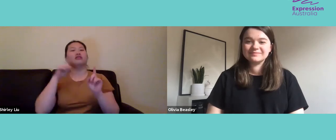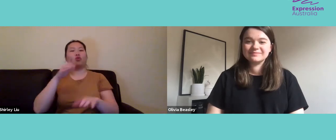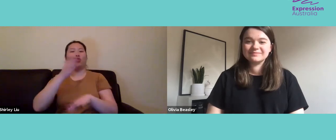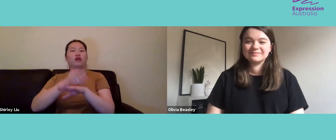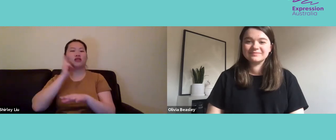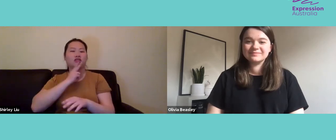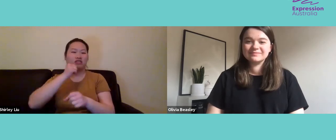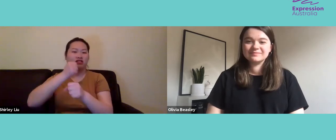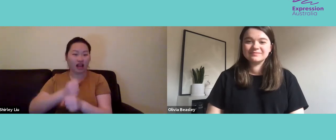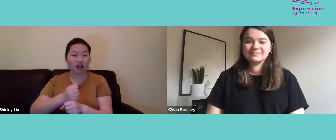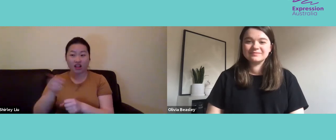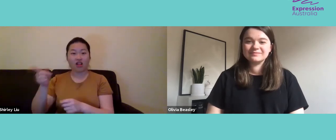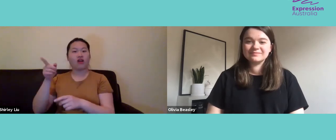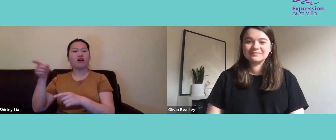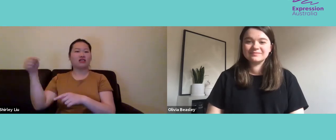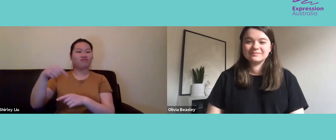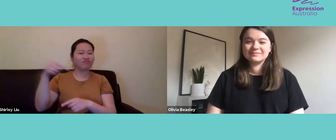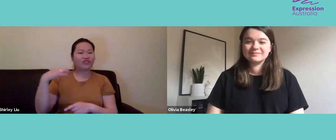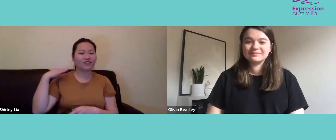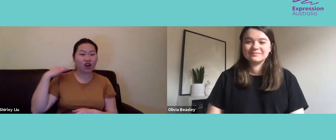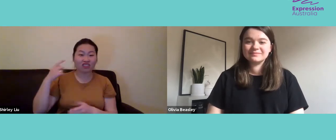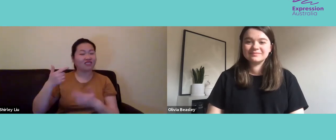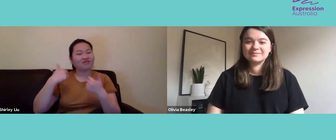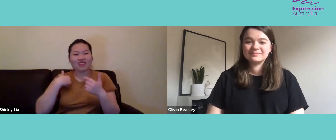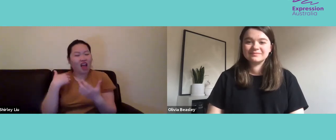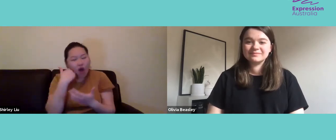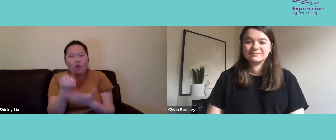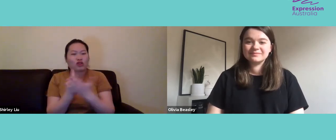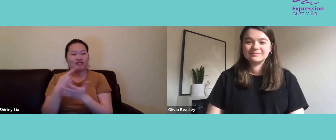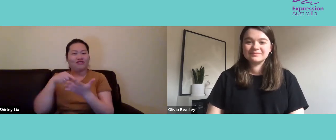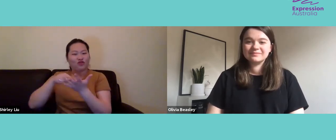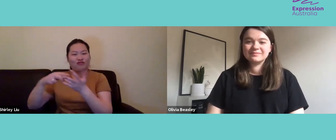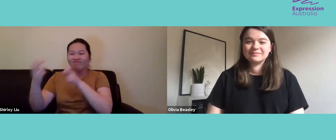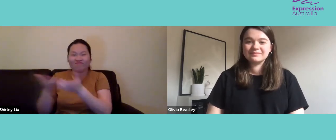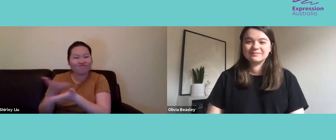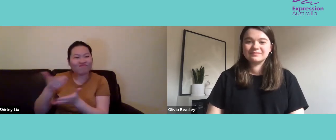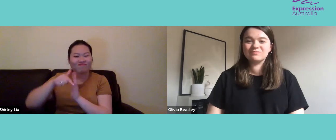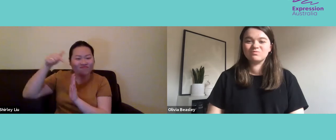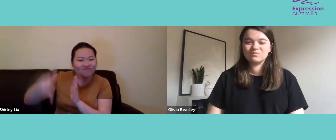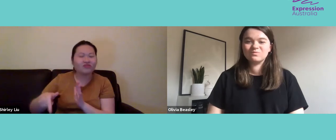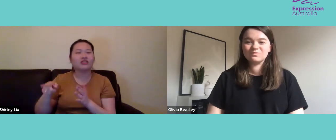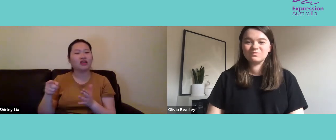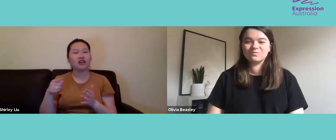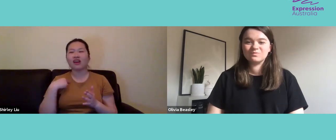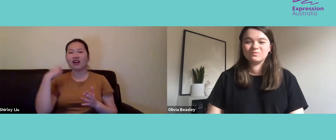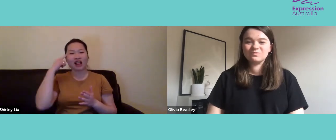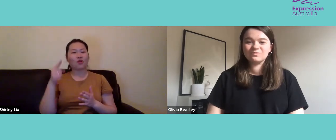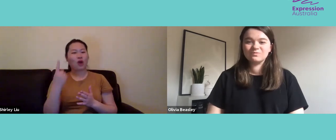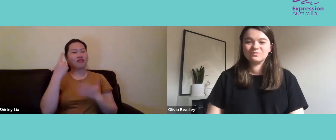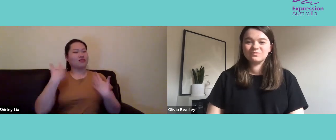then when I worked at the New South Wales Deaf Society, she would come into the office, and I'd have lots of deep